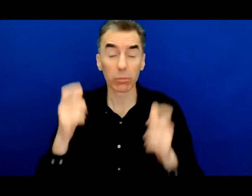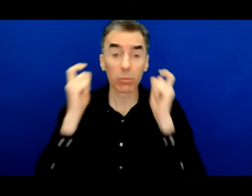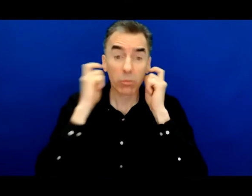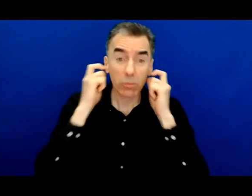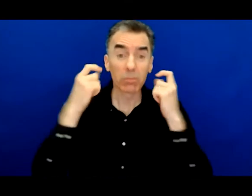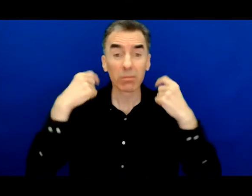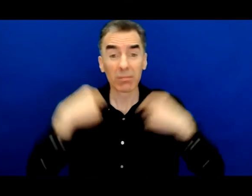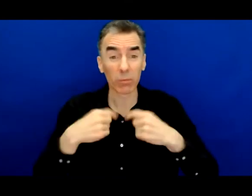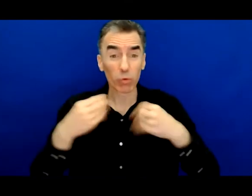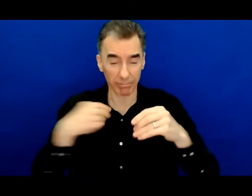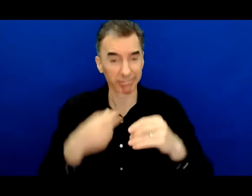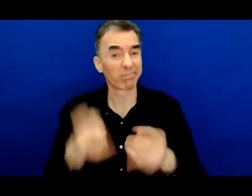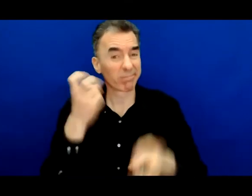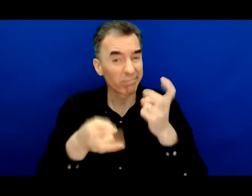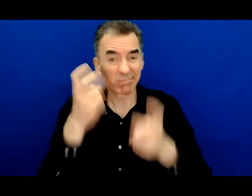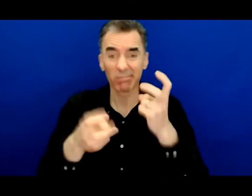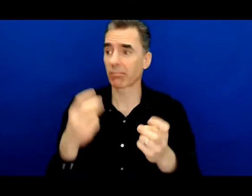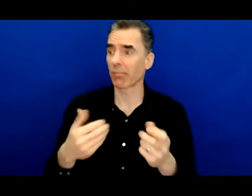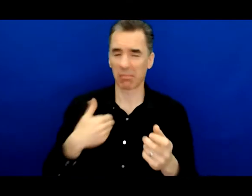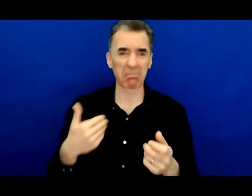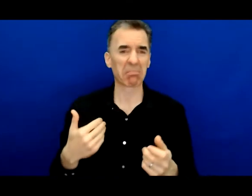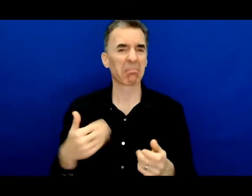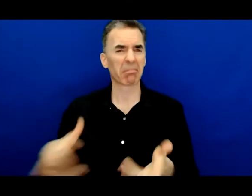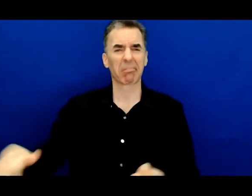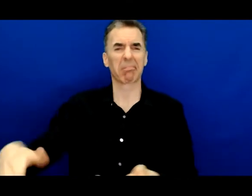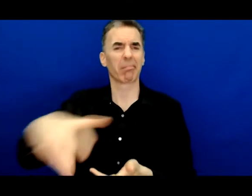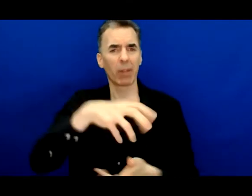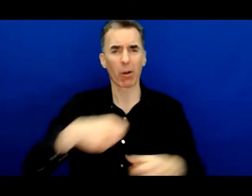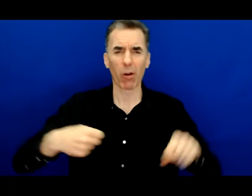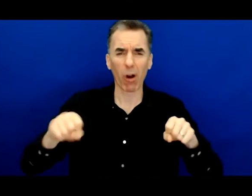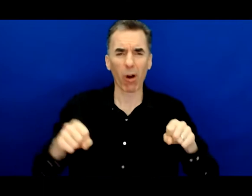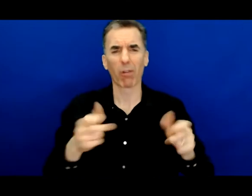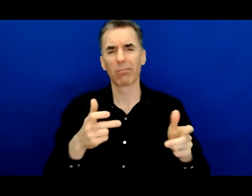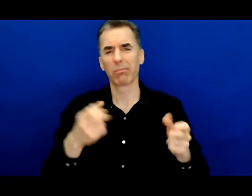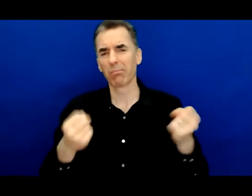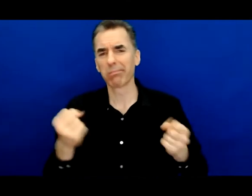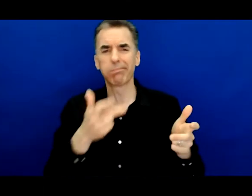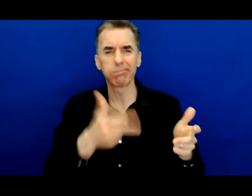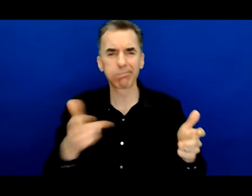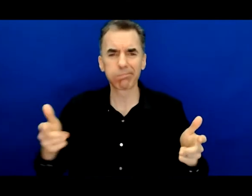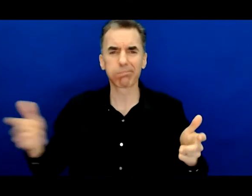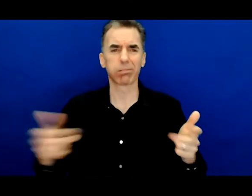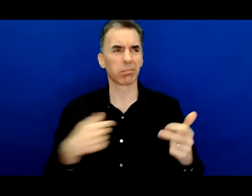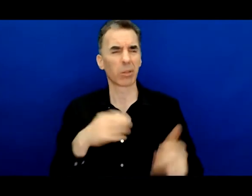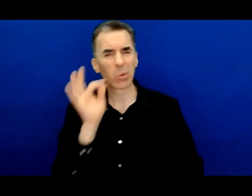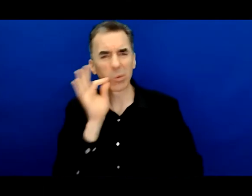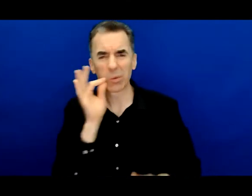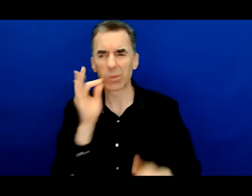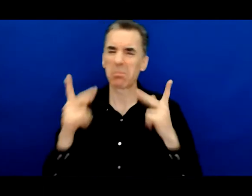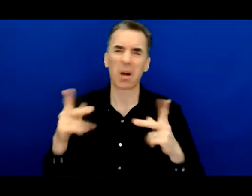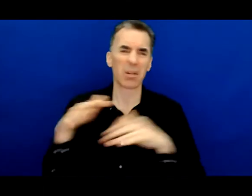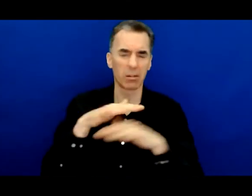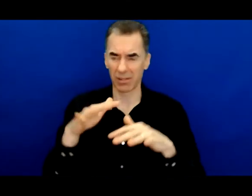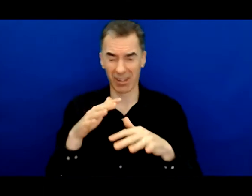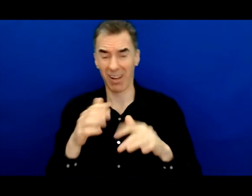and motorcycles and apartments and jewelry and I partied hard and smoked weed and saw many of my friends get killed